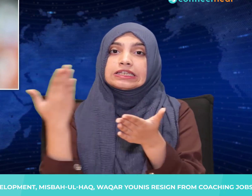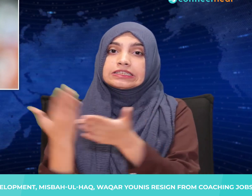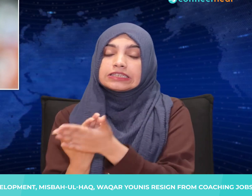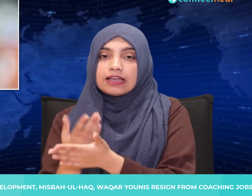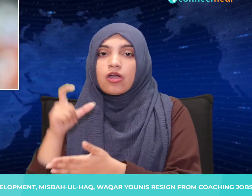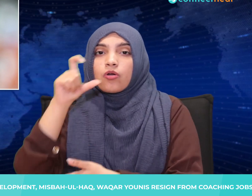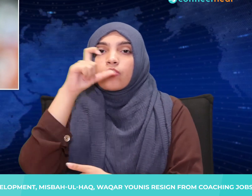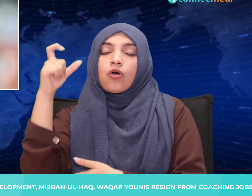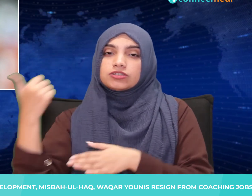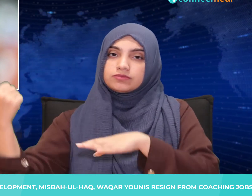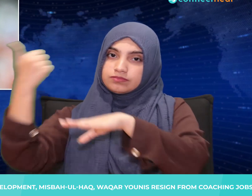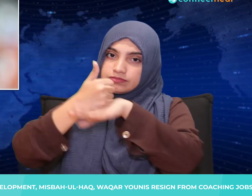for the New Zealand series.